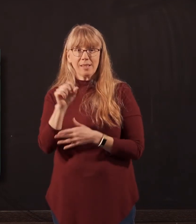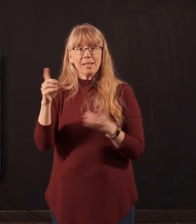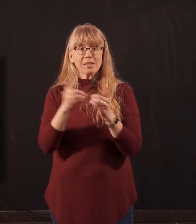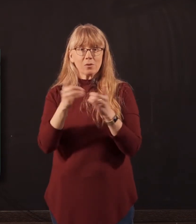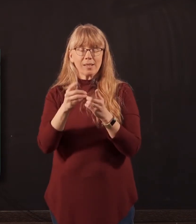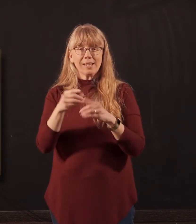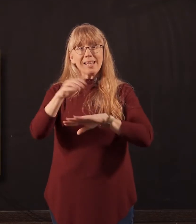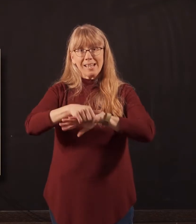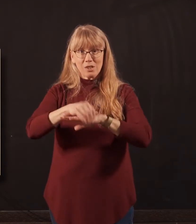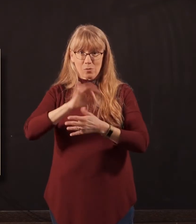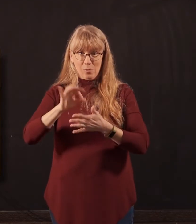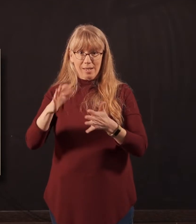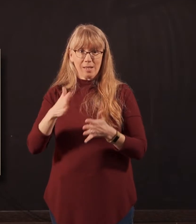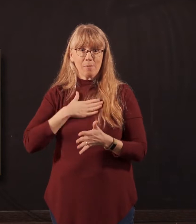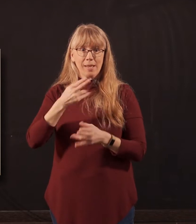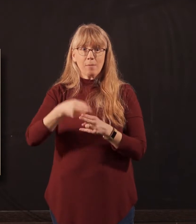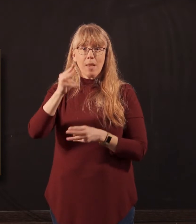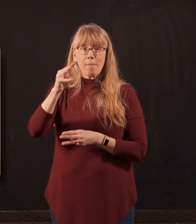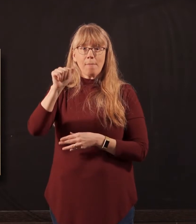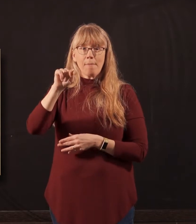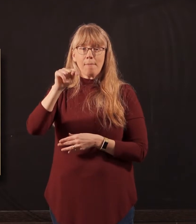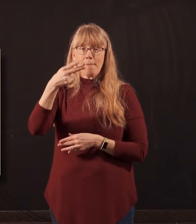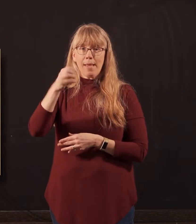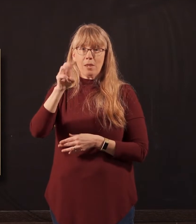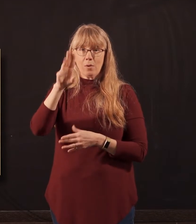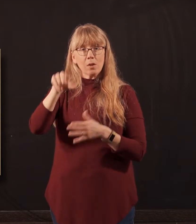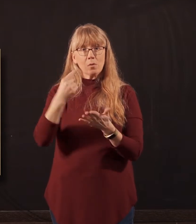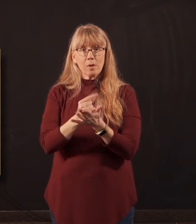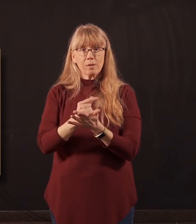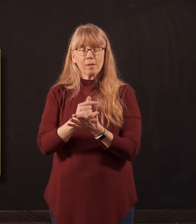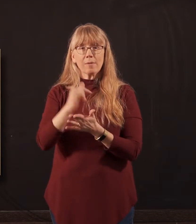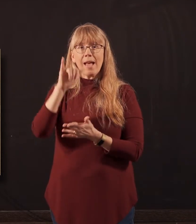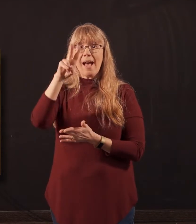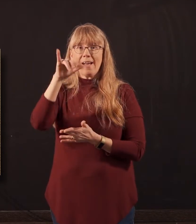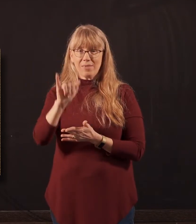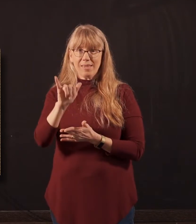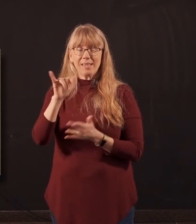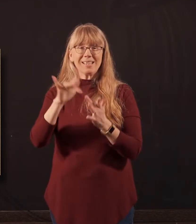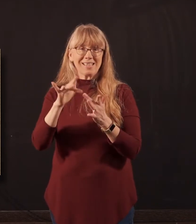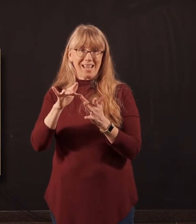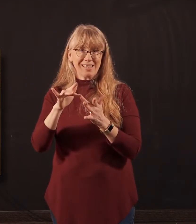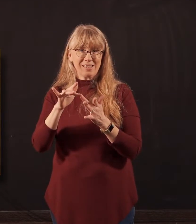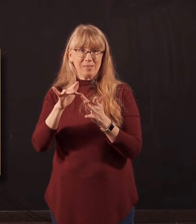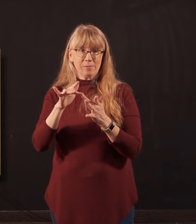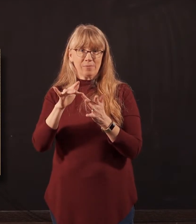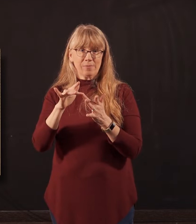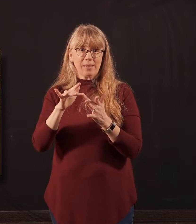English Writing. My name is Matthew Durgan, and I'm graduating from Ivy Tech with an Associates of